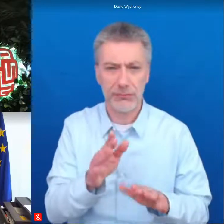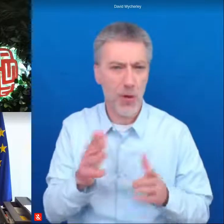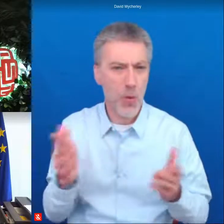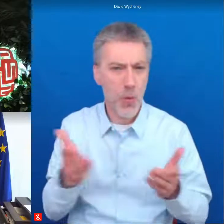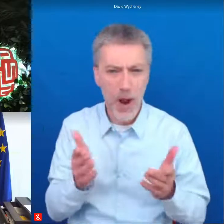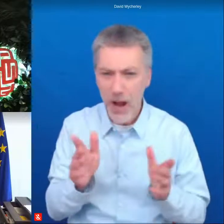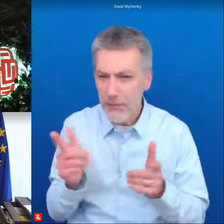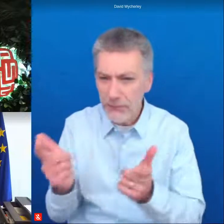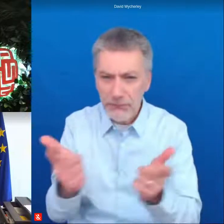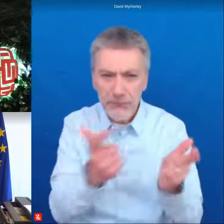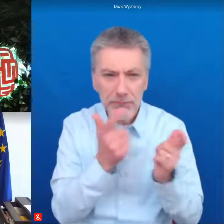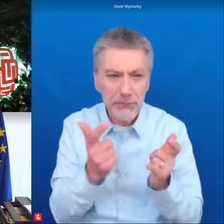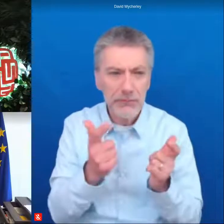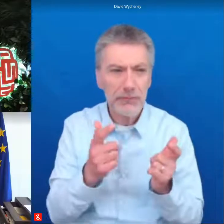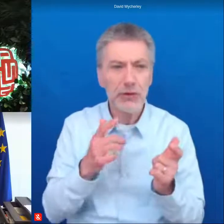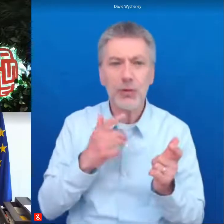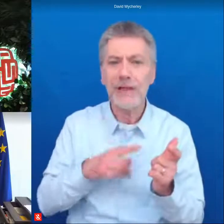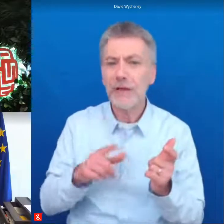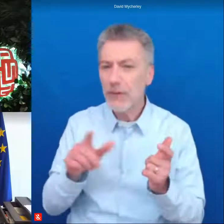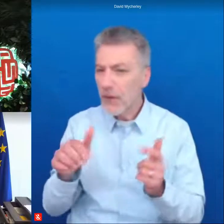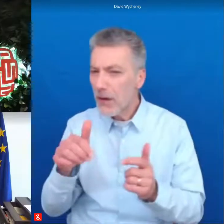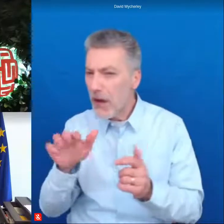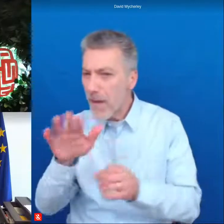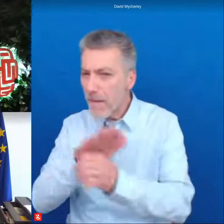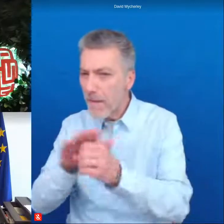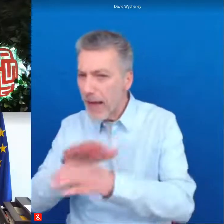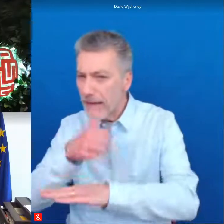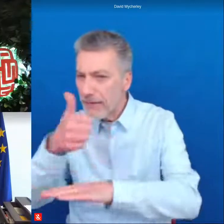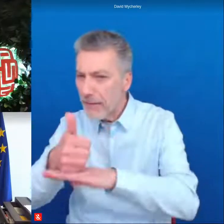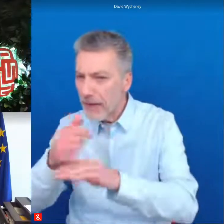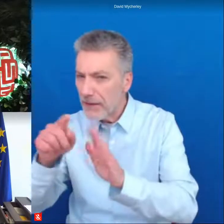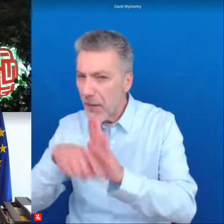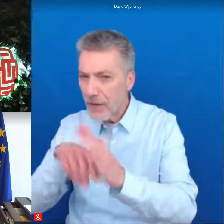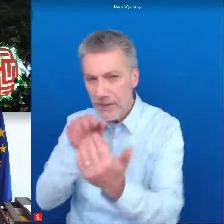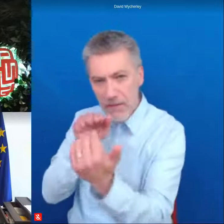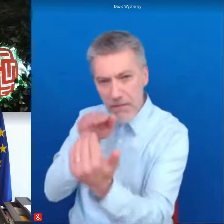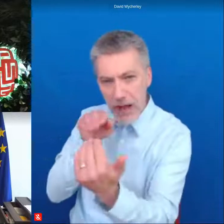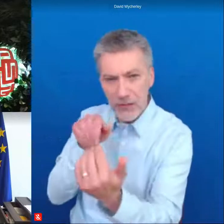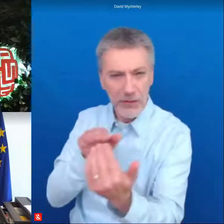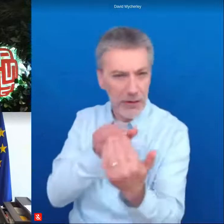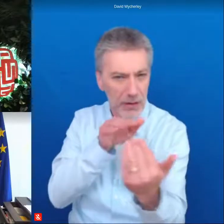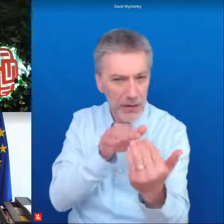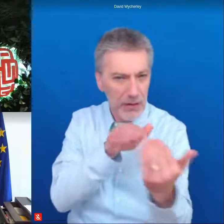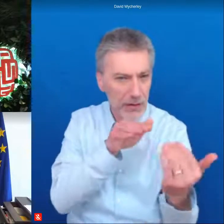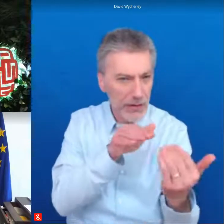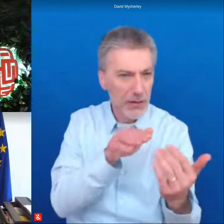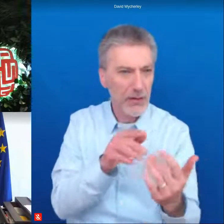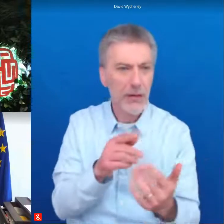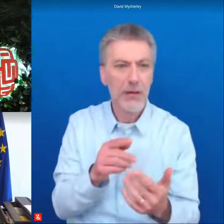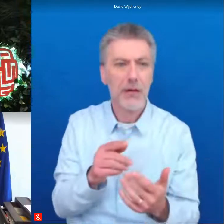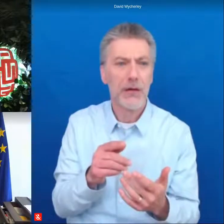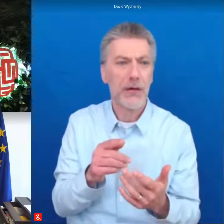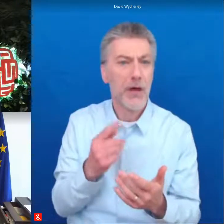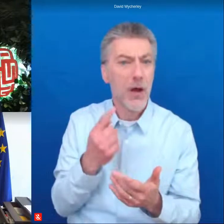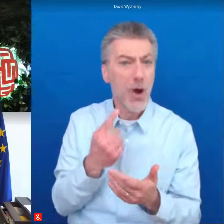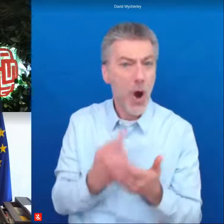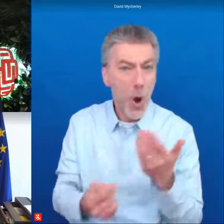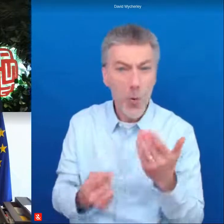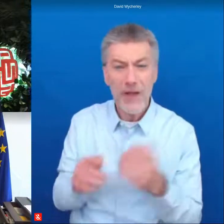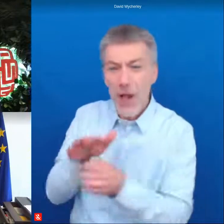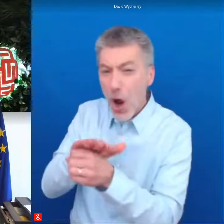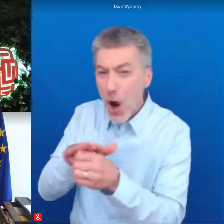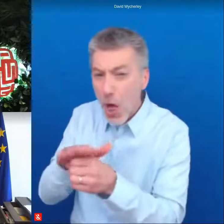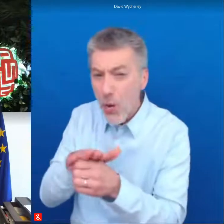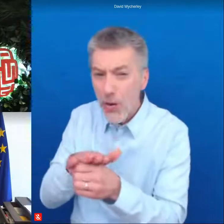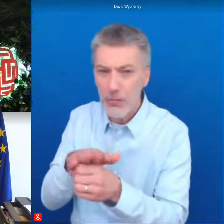develop place-based policies and plans that that really cannot be only done at the local level they have